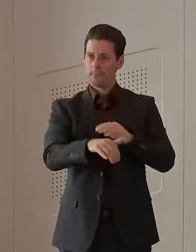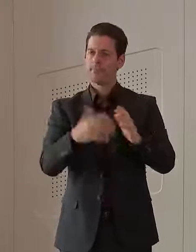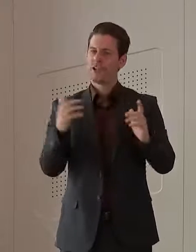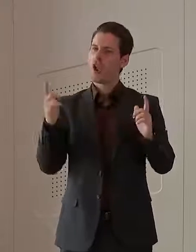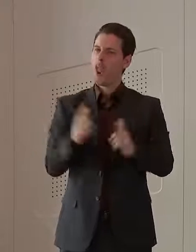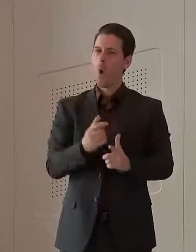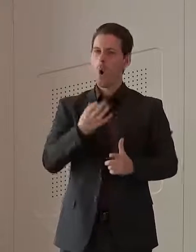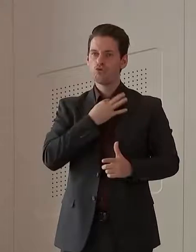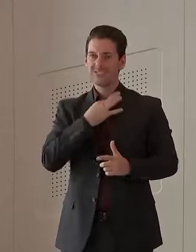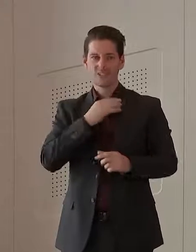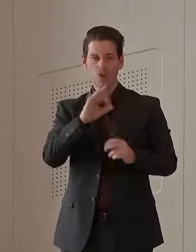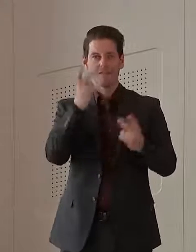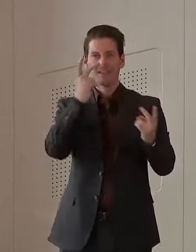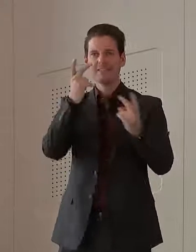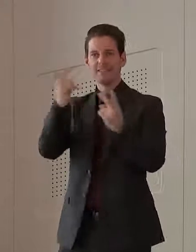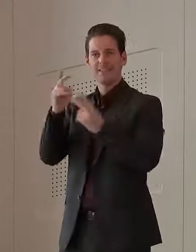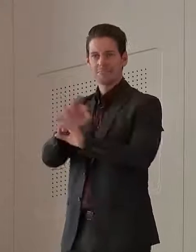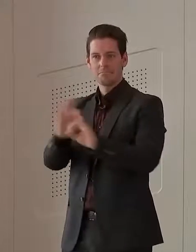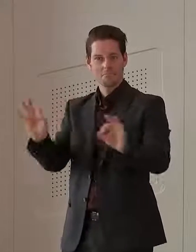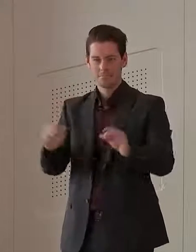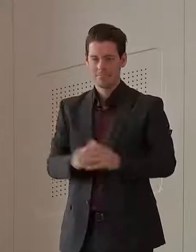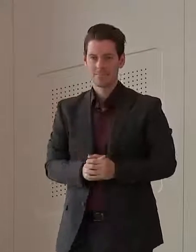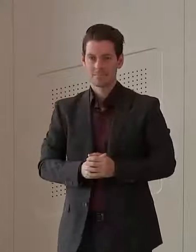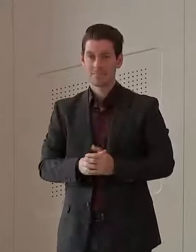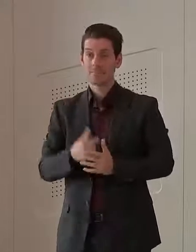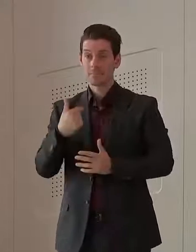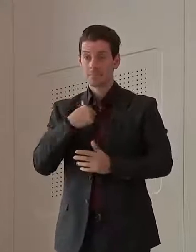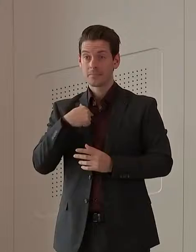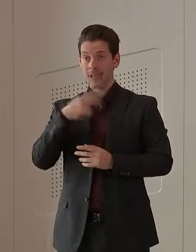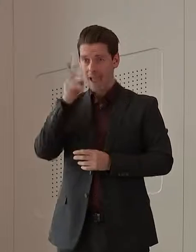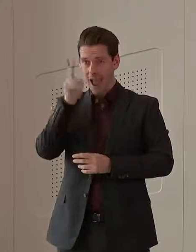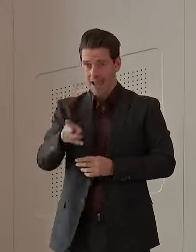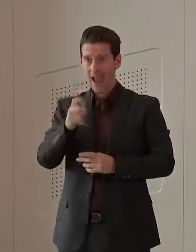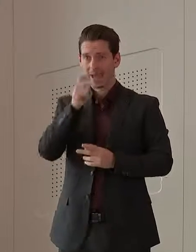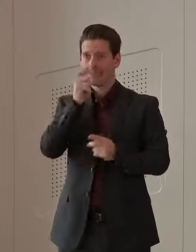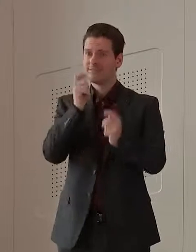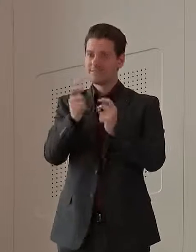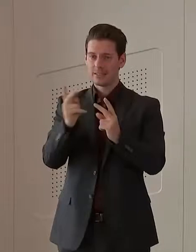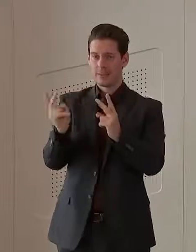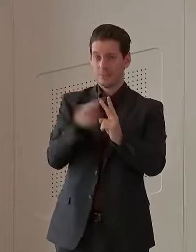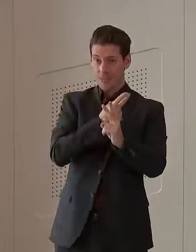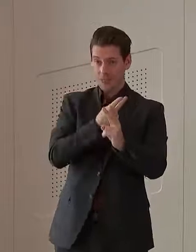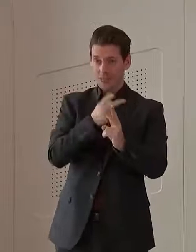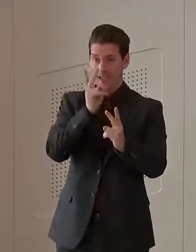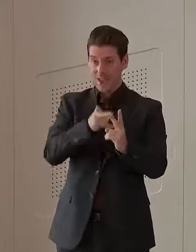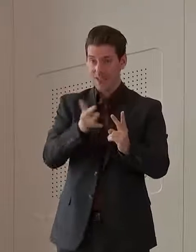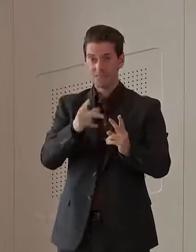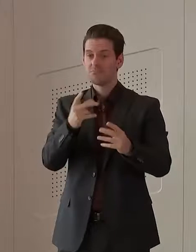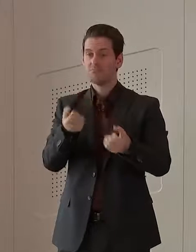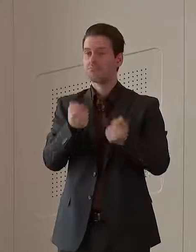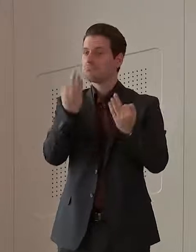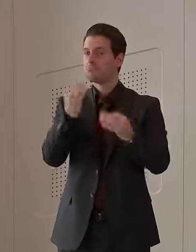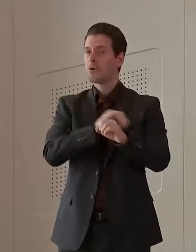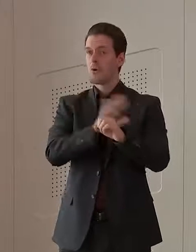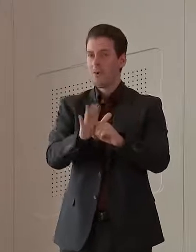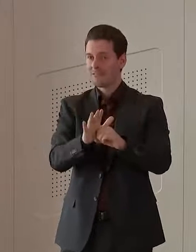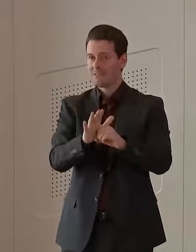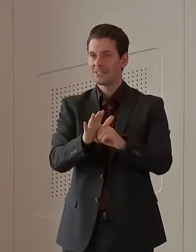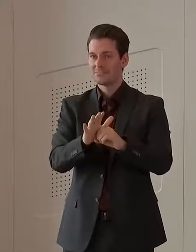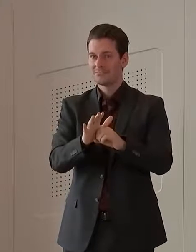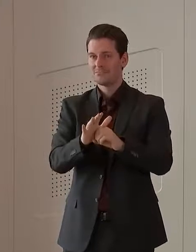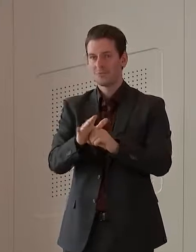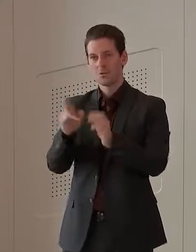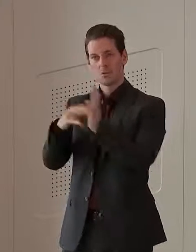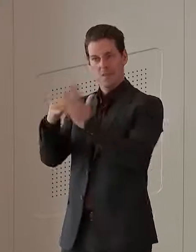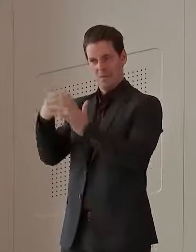is very low. We have subsequently retested both of those truck drivers and they've come back negative. So we're just